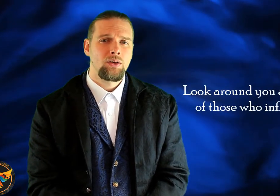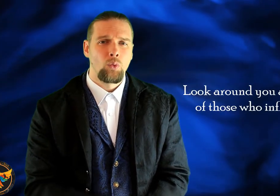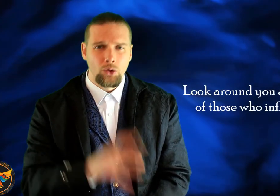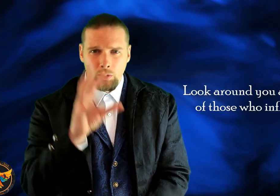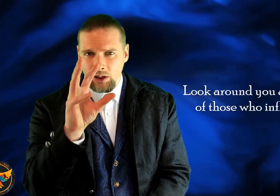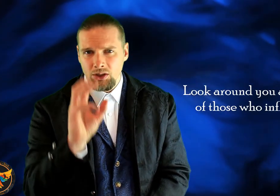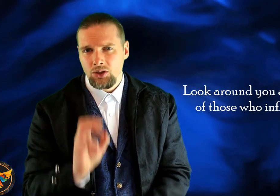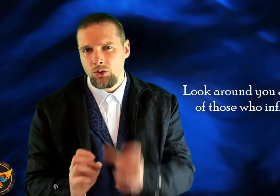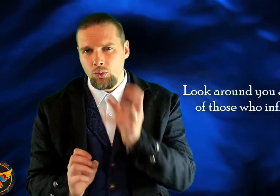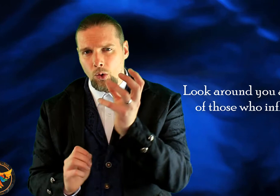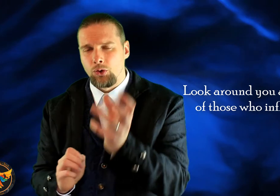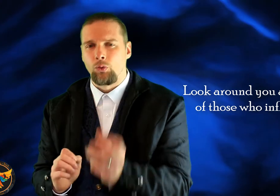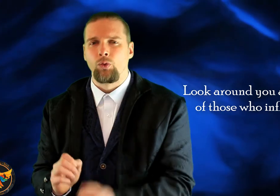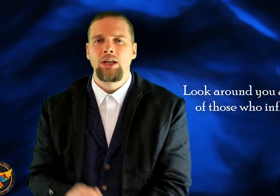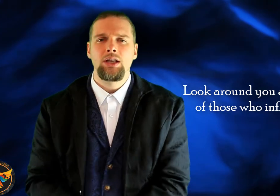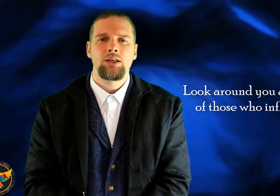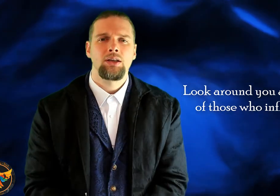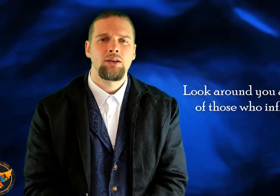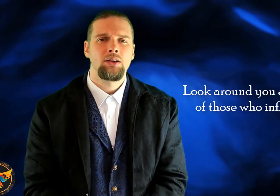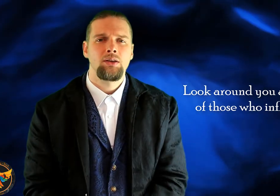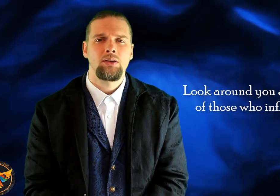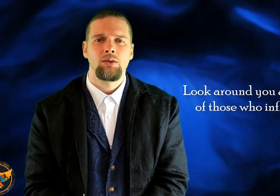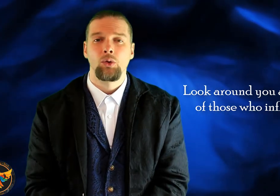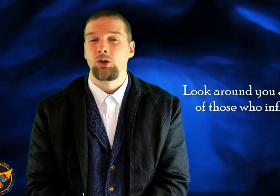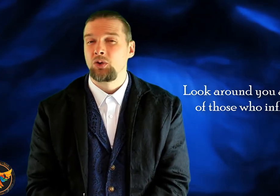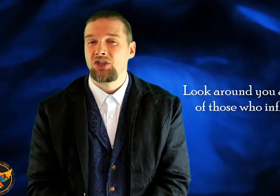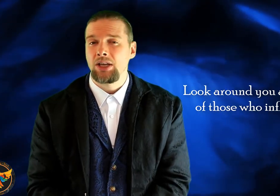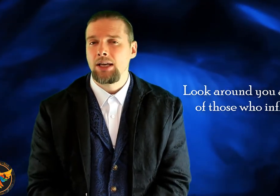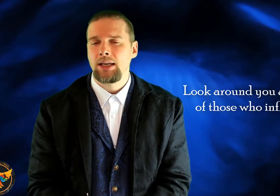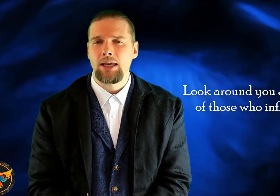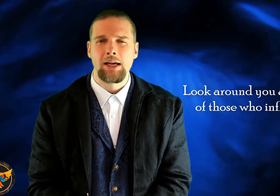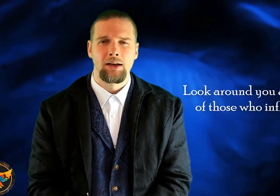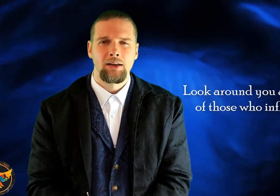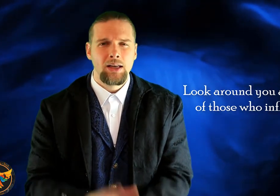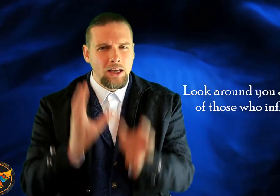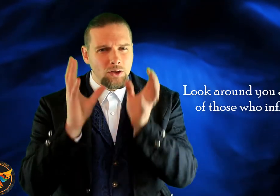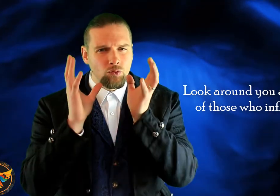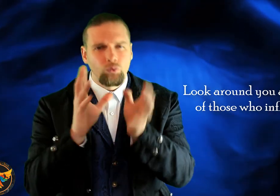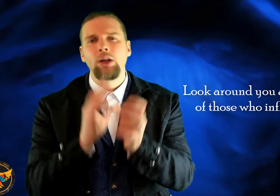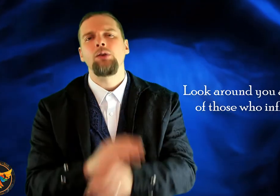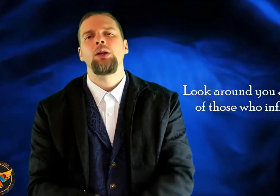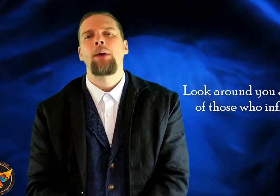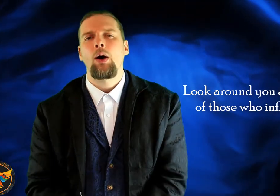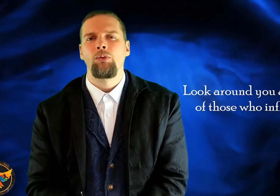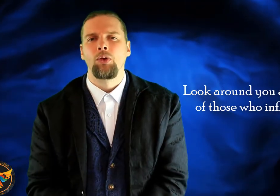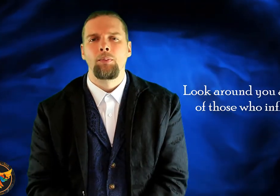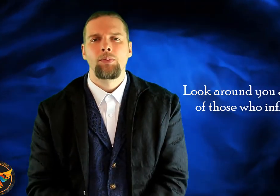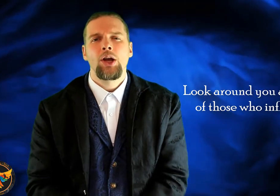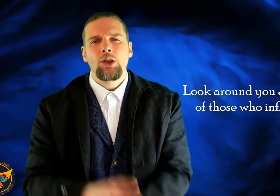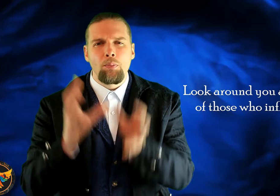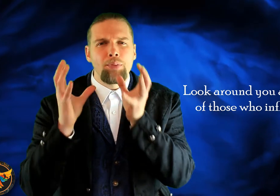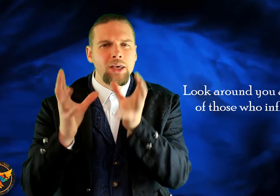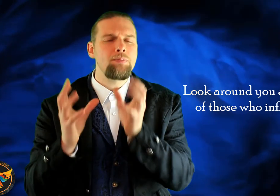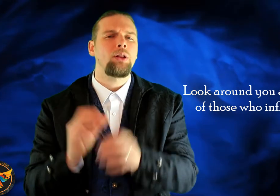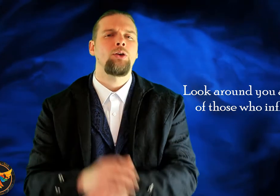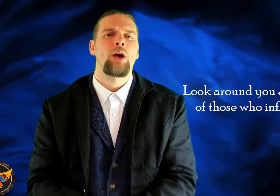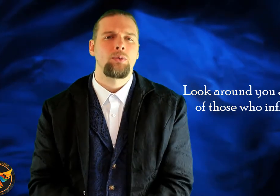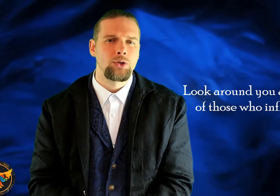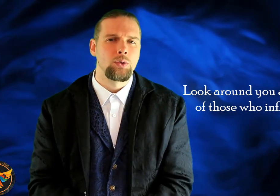What you listen to, what you read, what you see and hear. Really, really powerful. The people around you